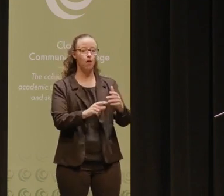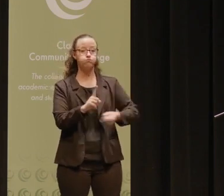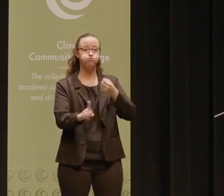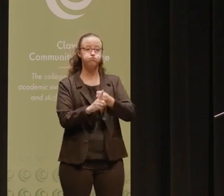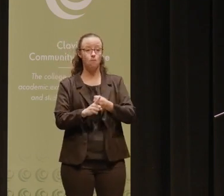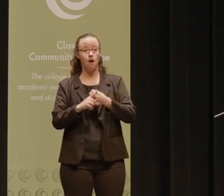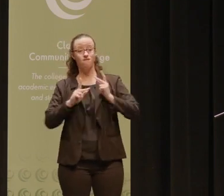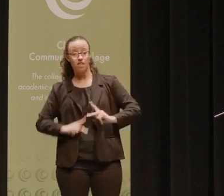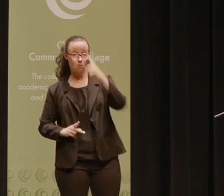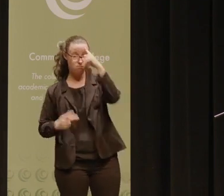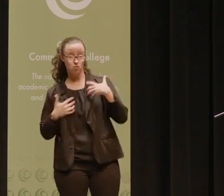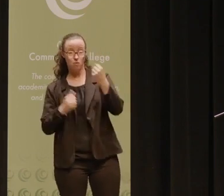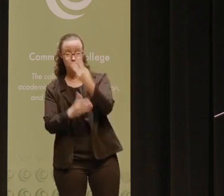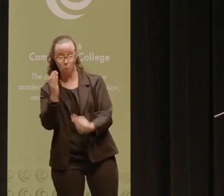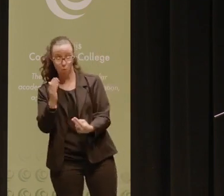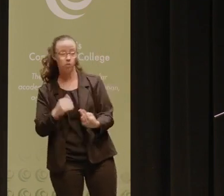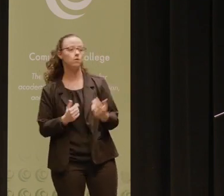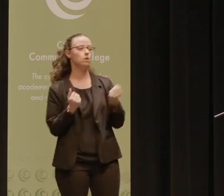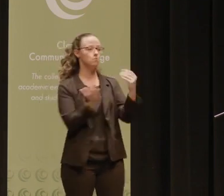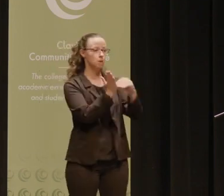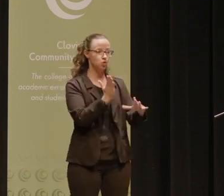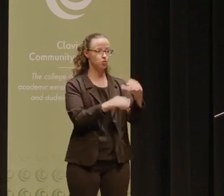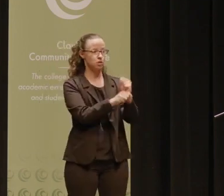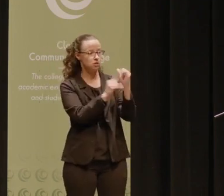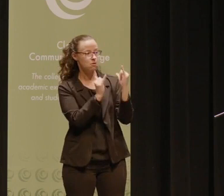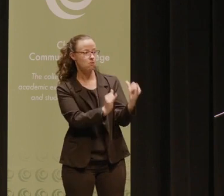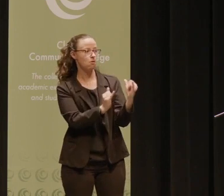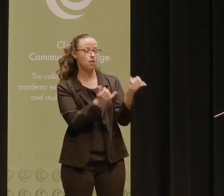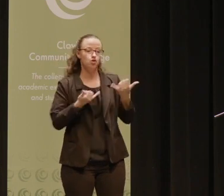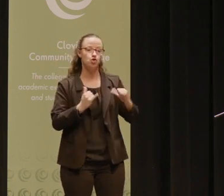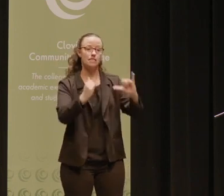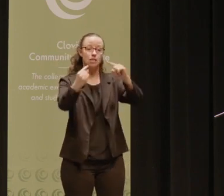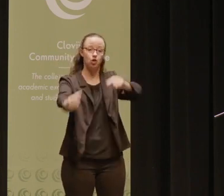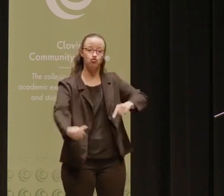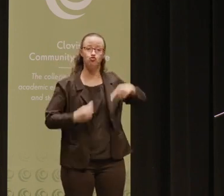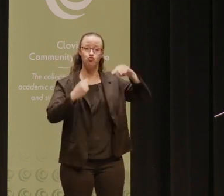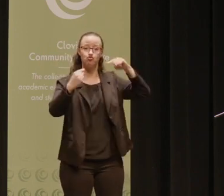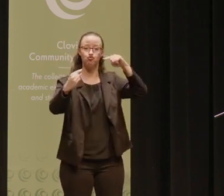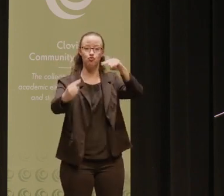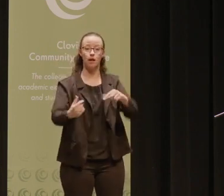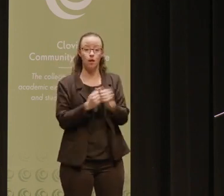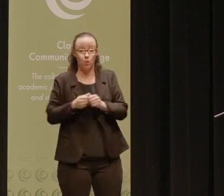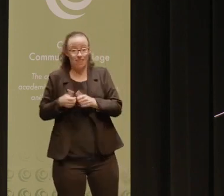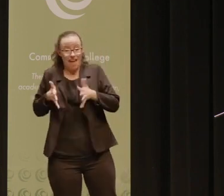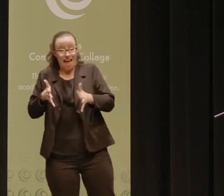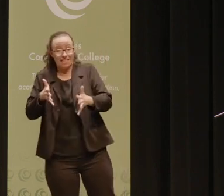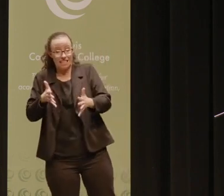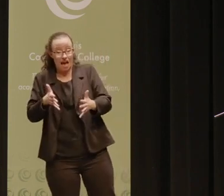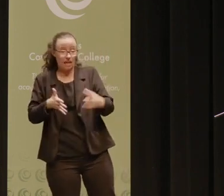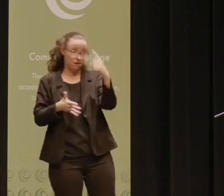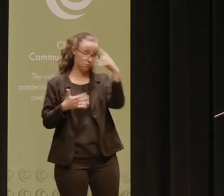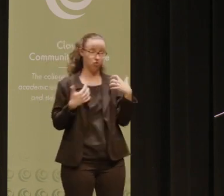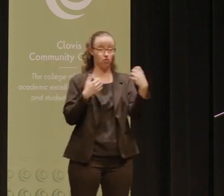and wellness, both physical and mental. And many of our students and colleagues are still struggling with anxiety and other health related